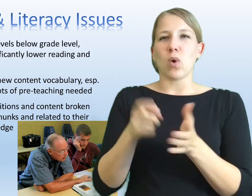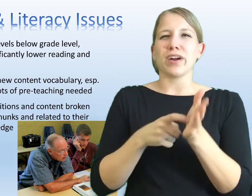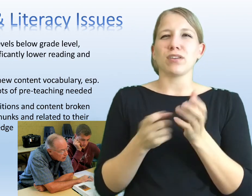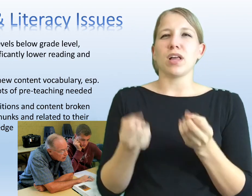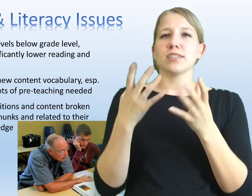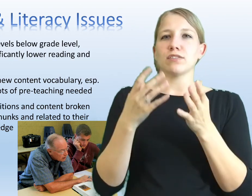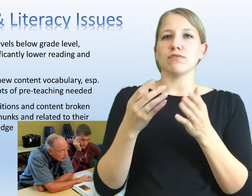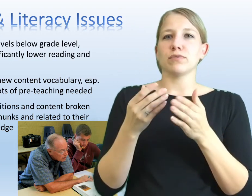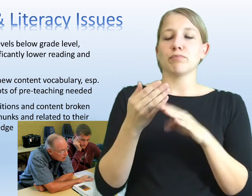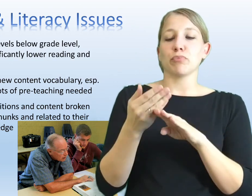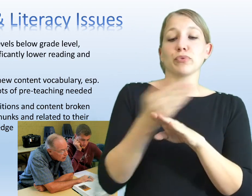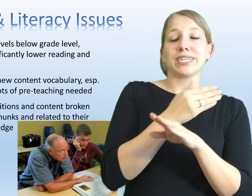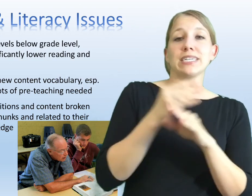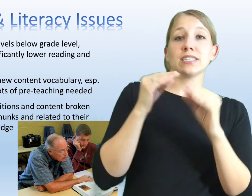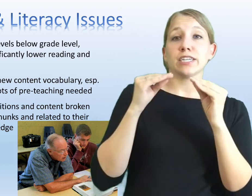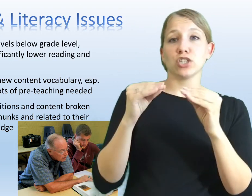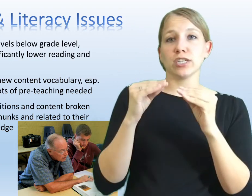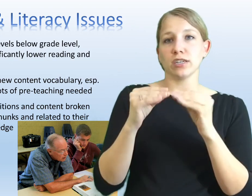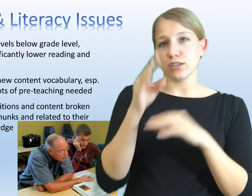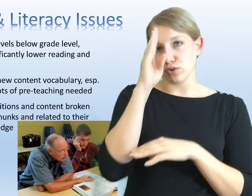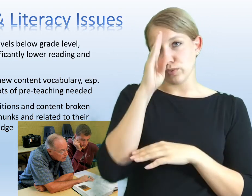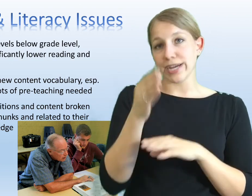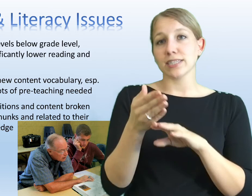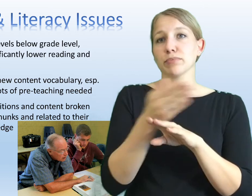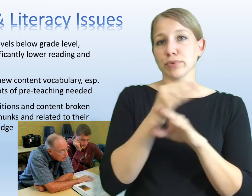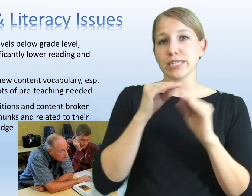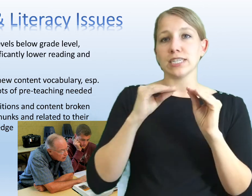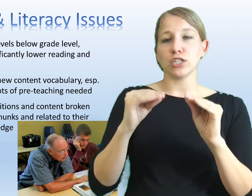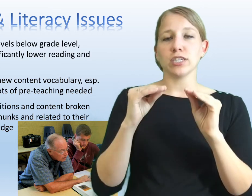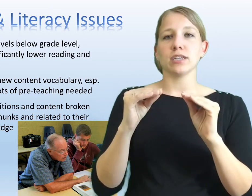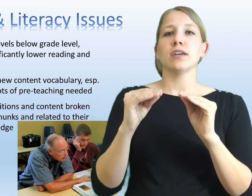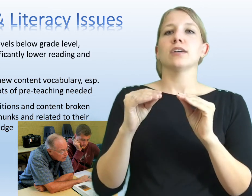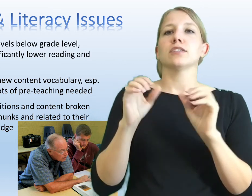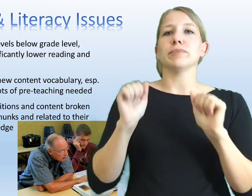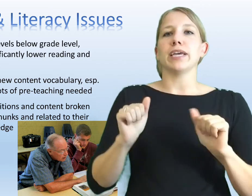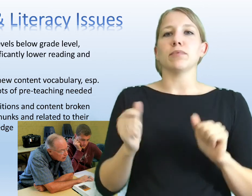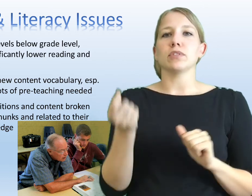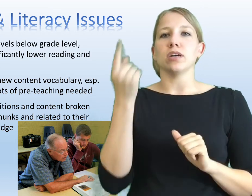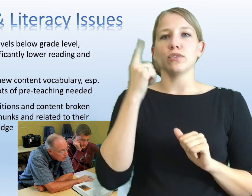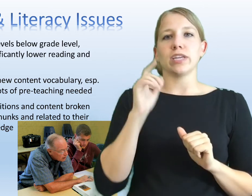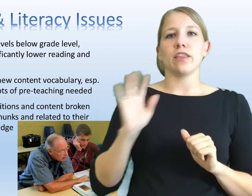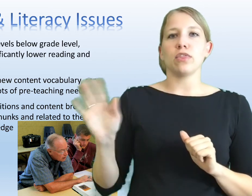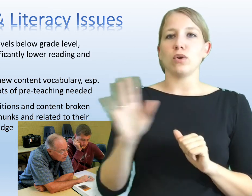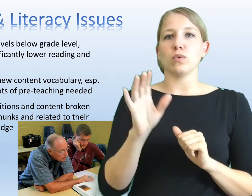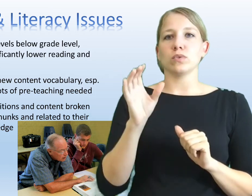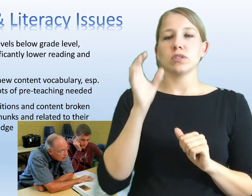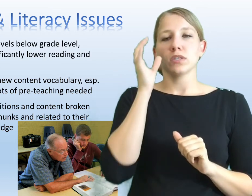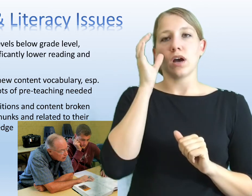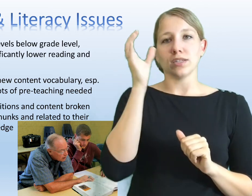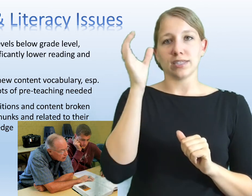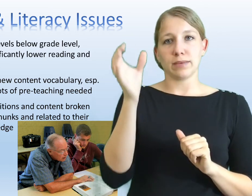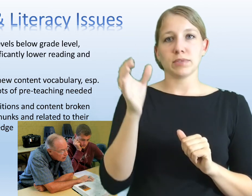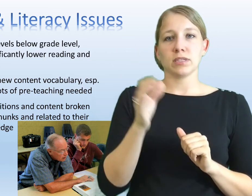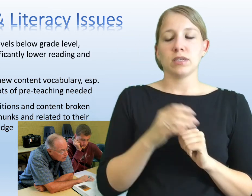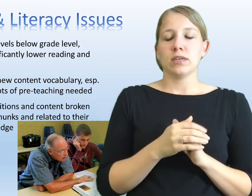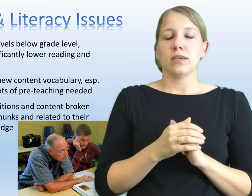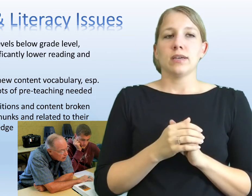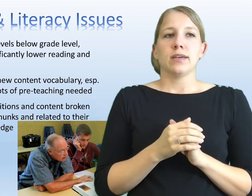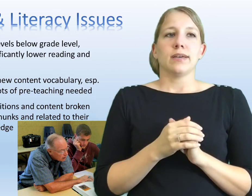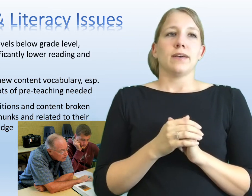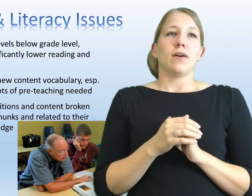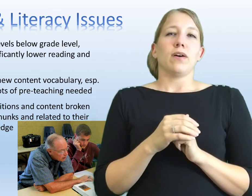they require lots of pre-teaching and direct pre-teaching to be able to understand those concepts.